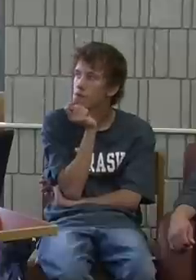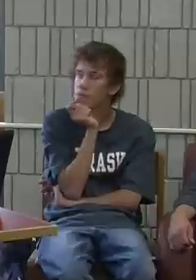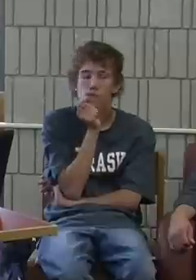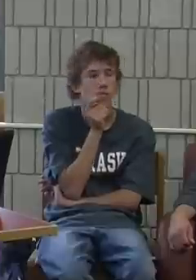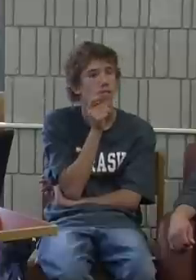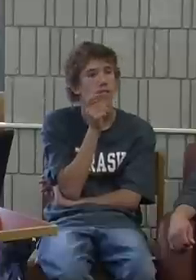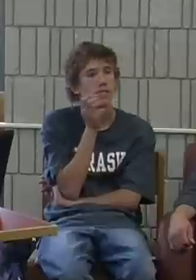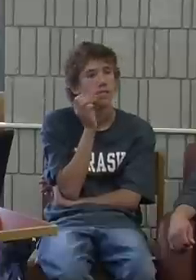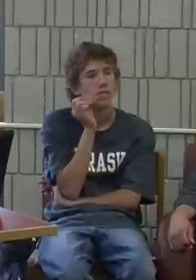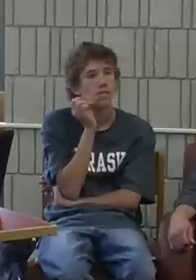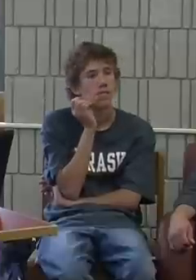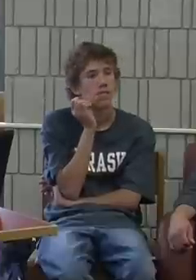out answer that I could.